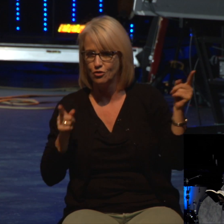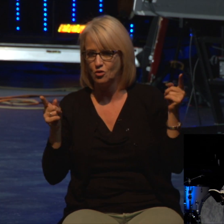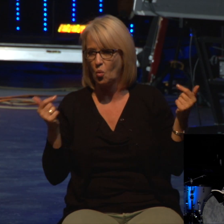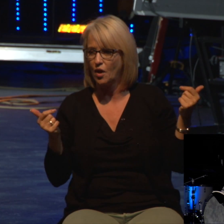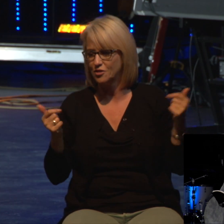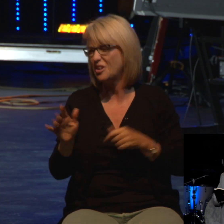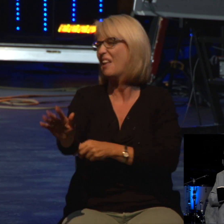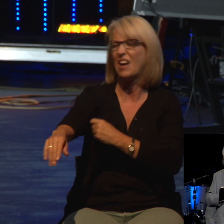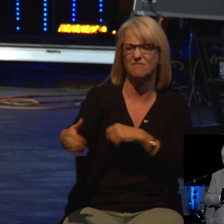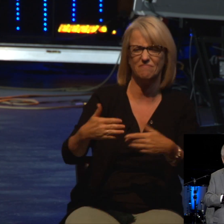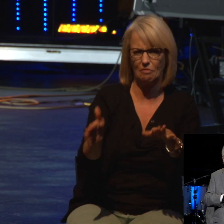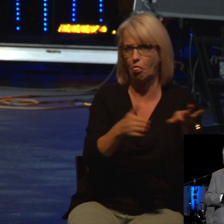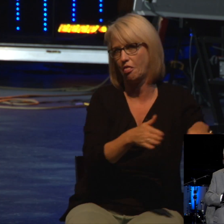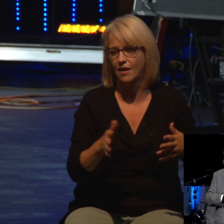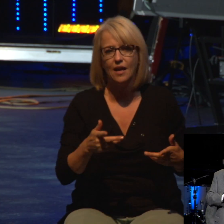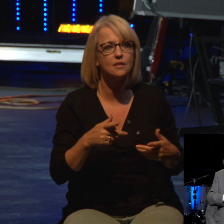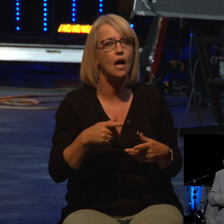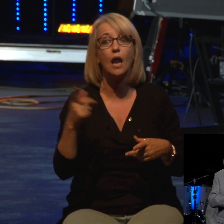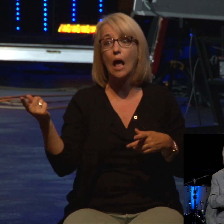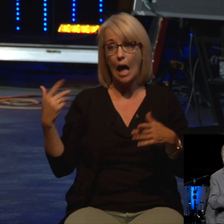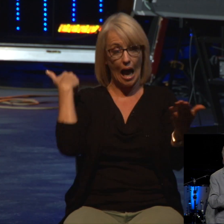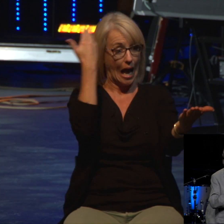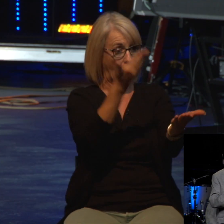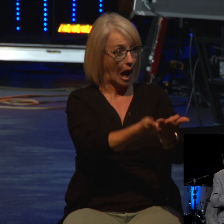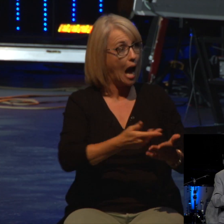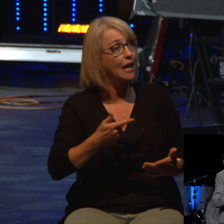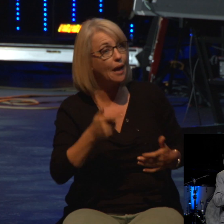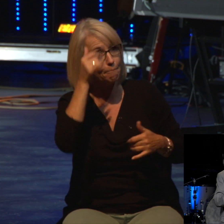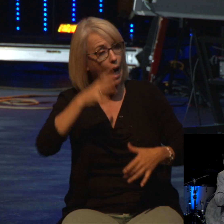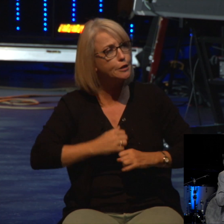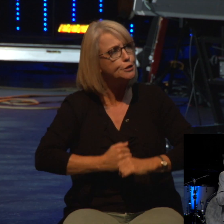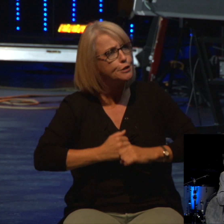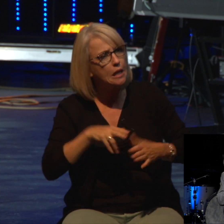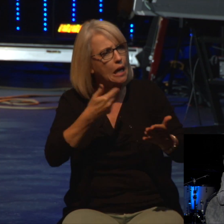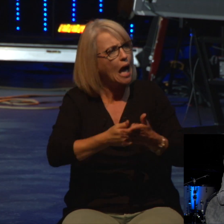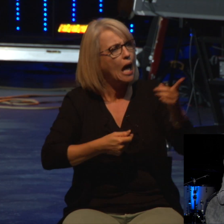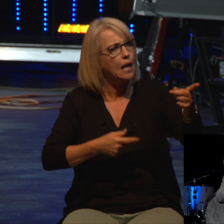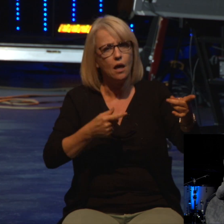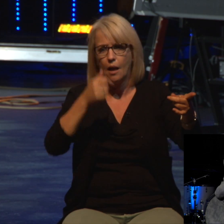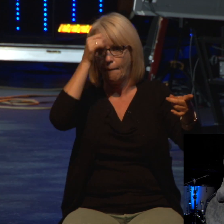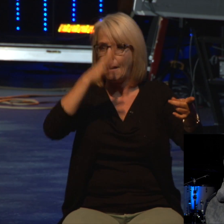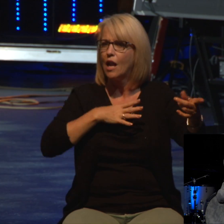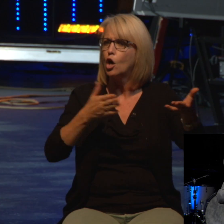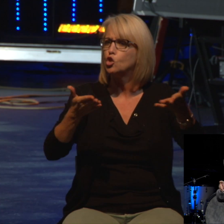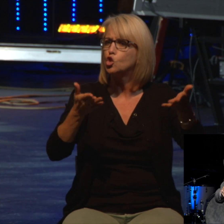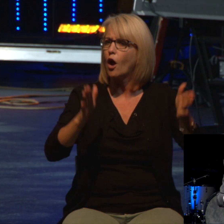even come out of his house. He sent his servant out. And he said to Naaman, my master says, go dip